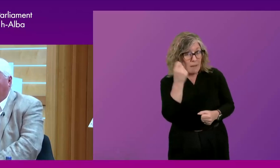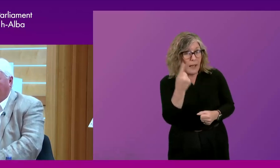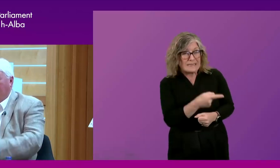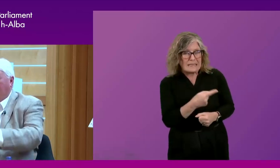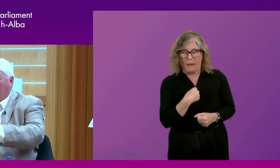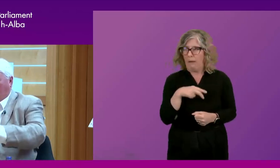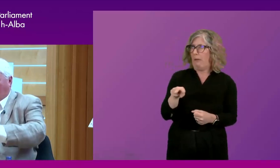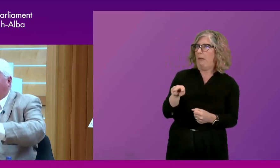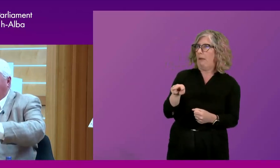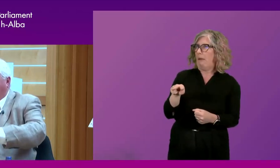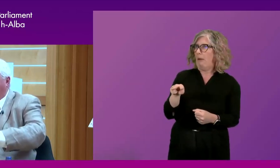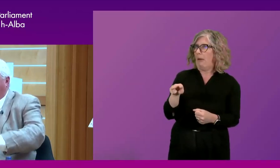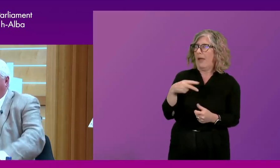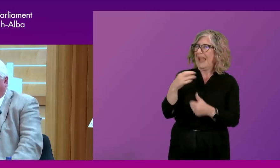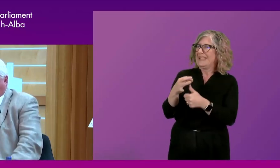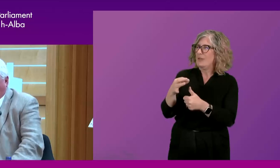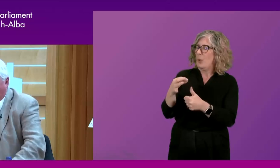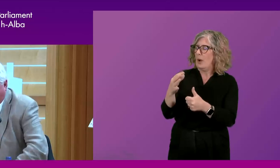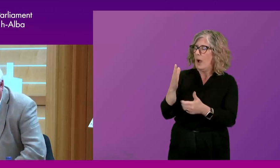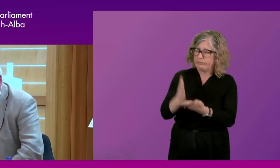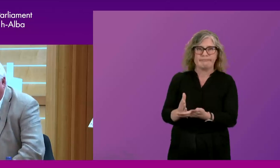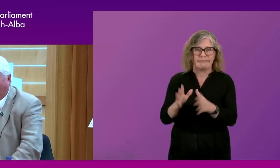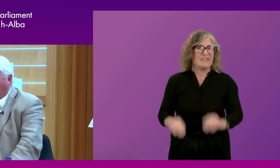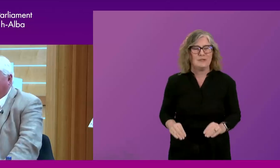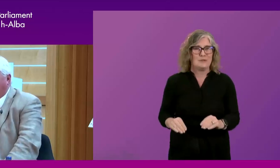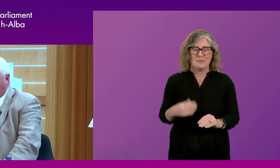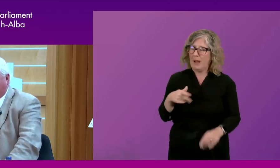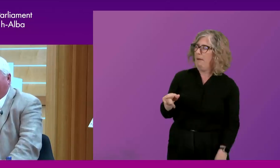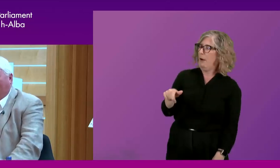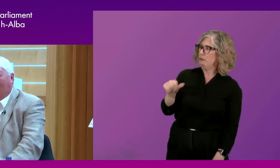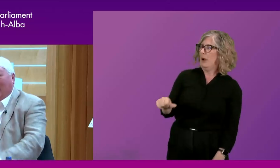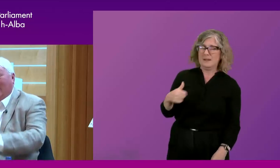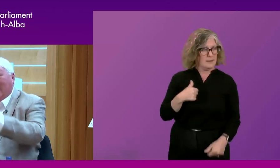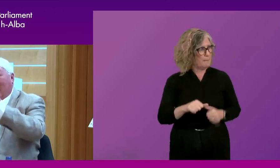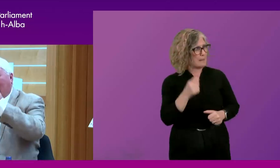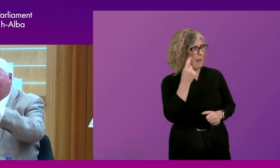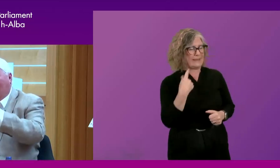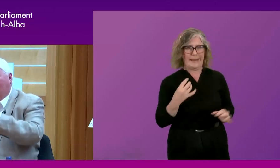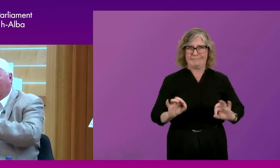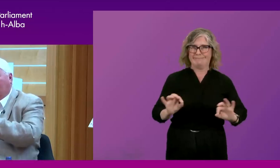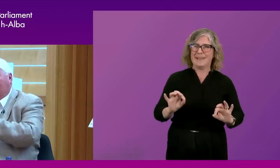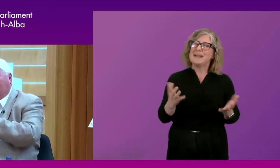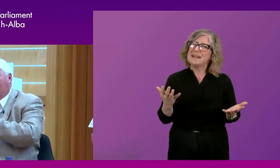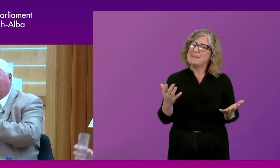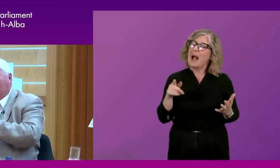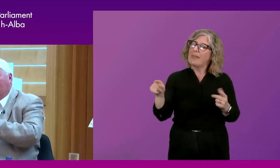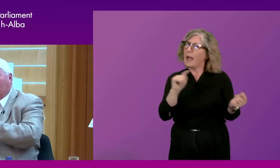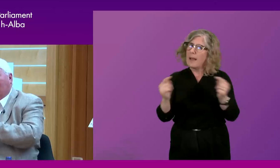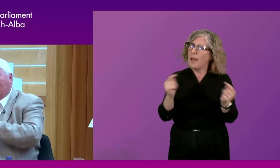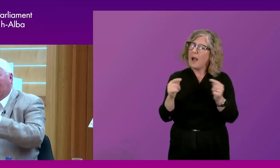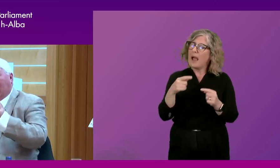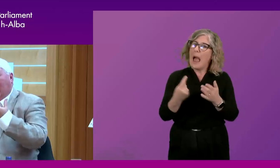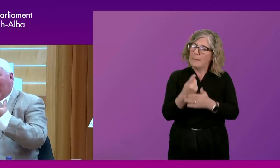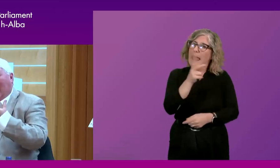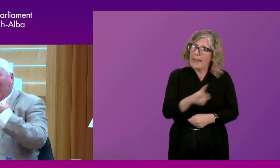And I've got to say the interview sort of came to a fairly abrupt close at that, that point. No, I didn't have any better ideas, but that argument proceeded and proceeded and